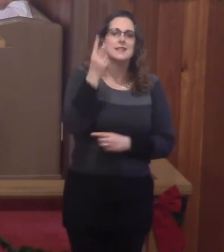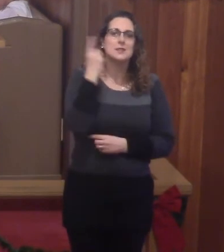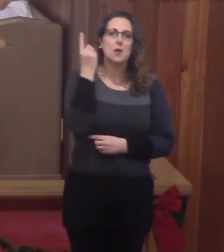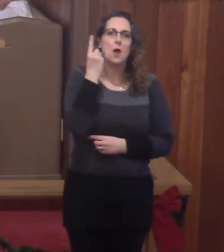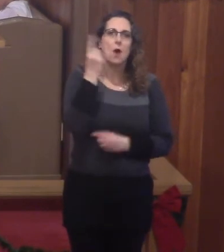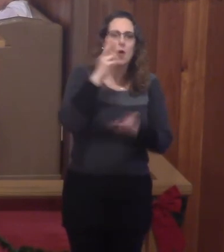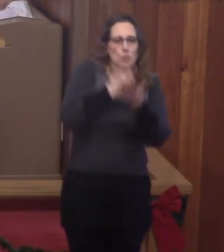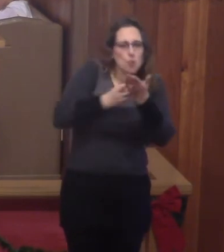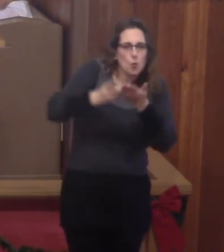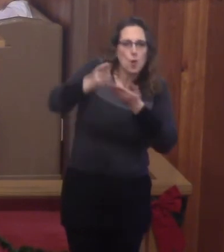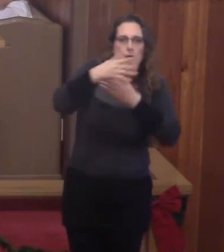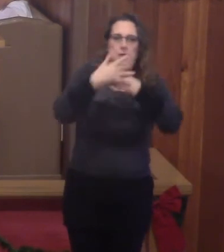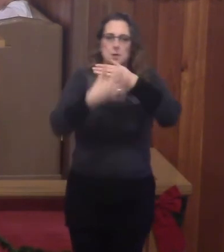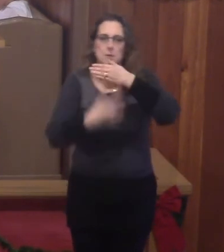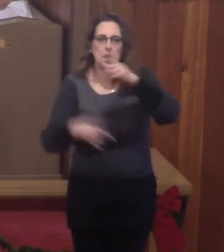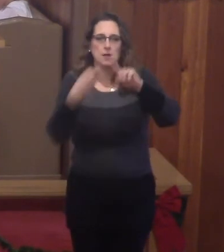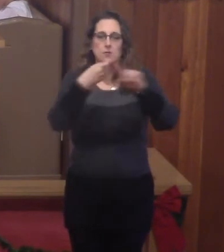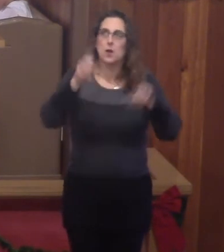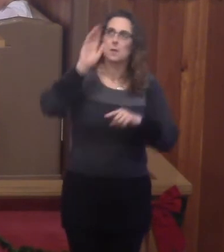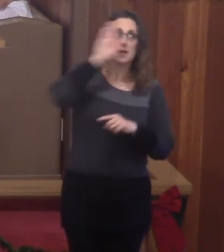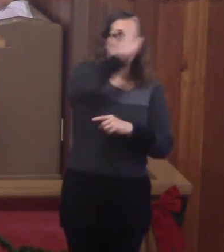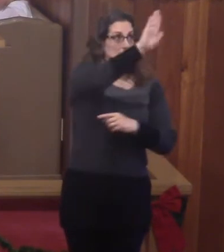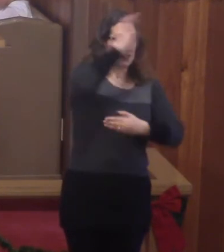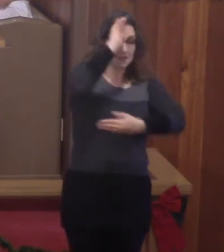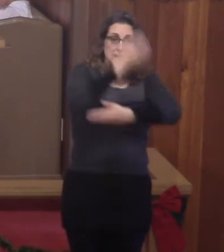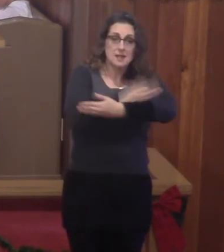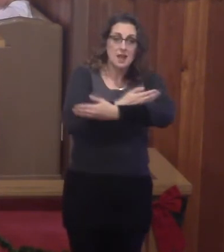righteous blood of his Son. For my friends,